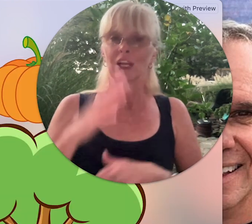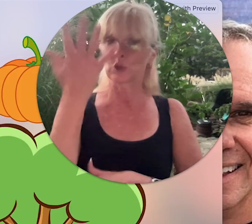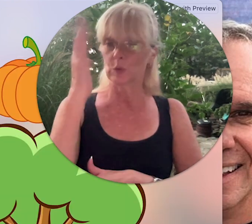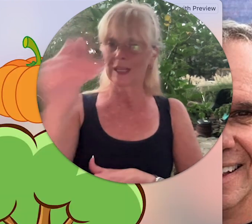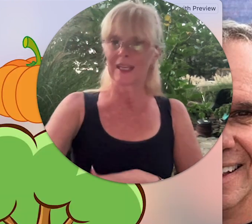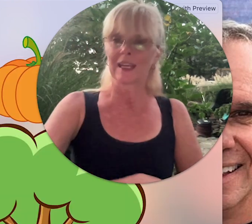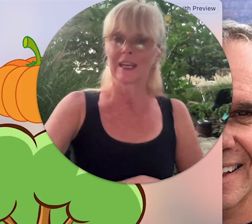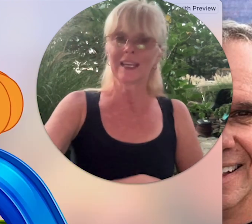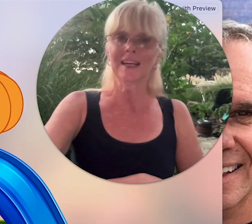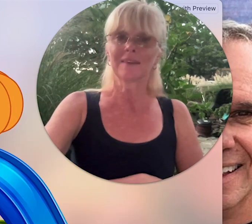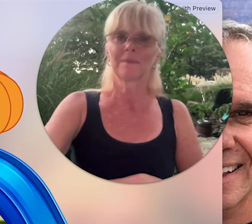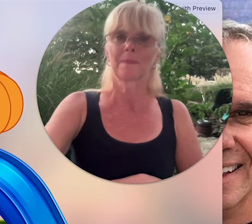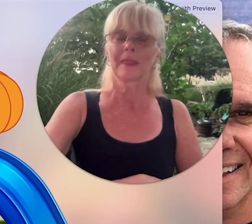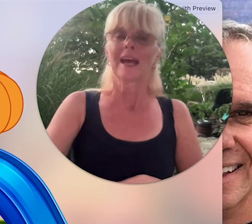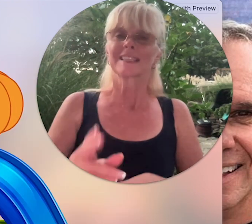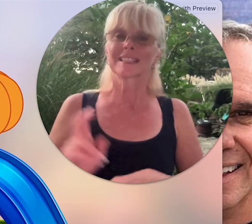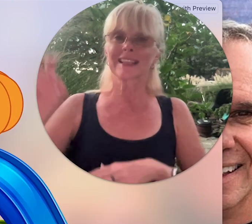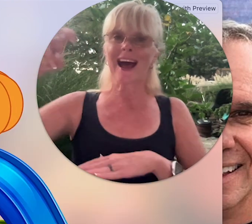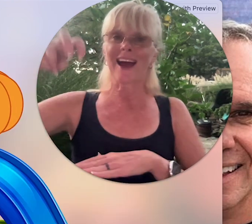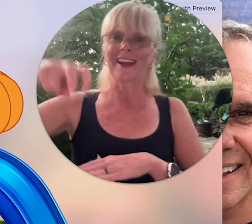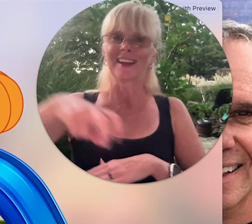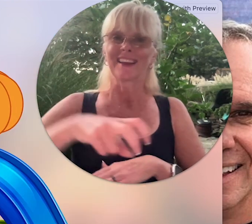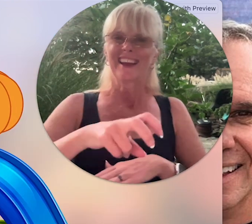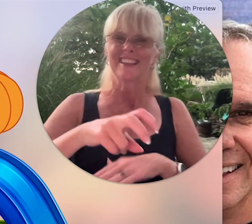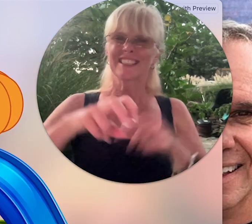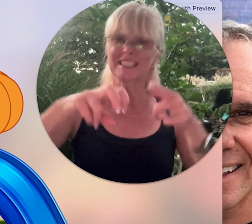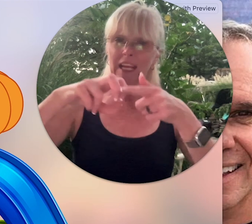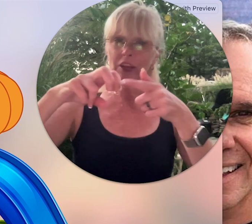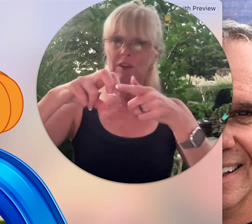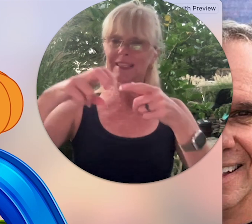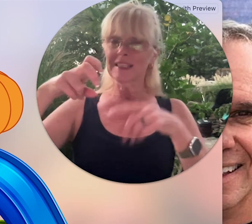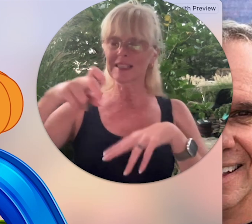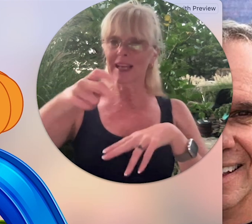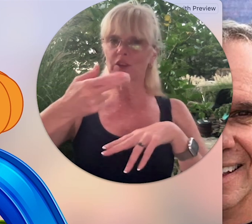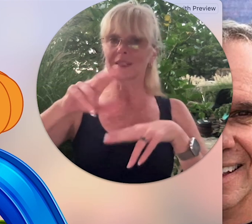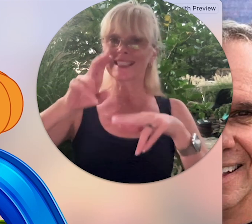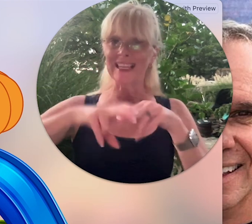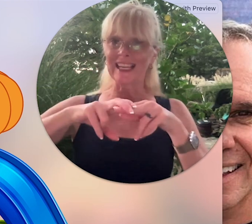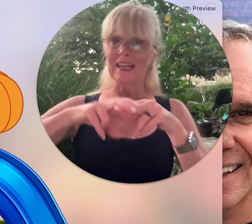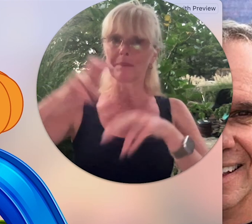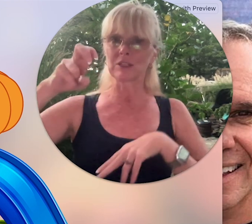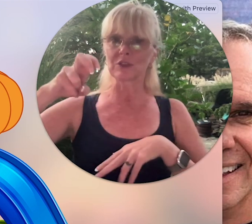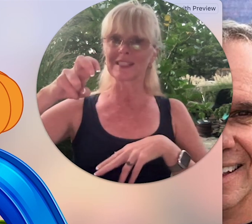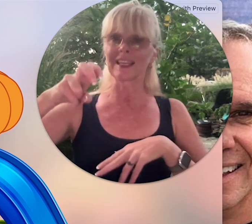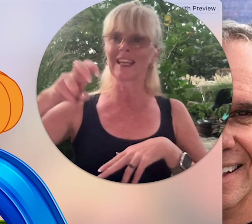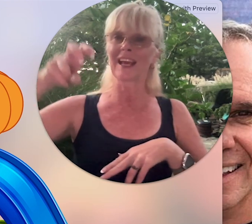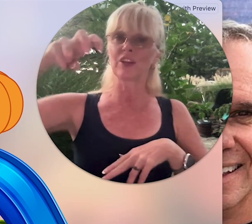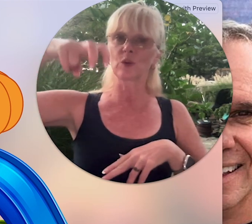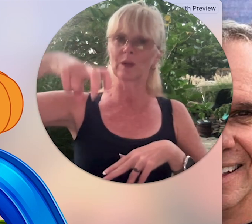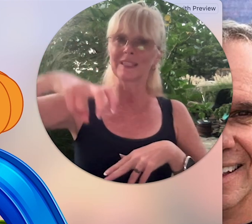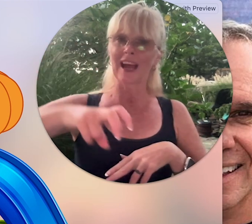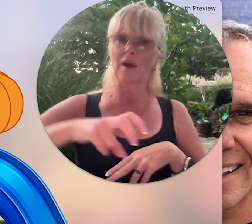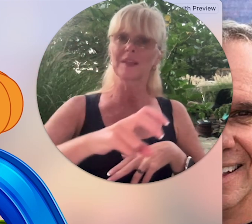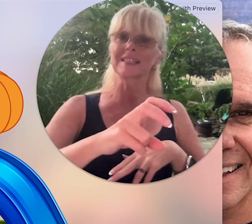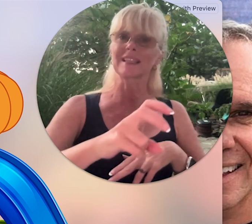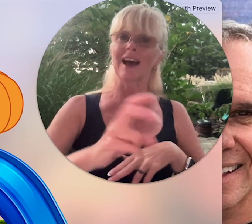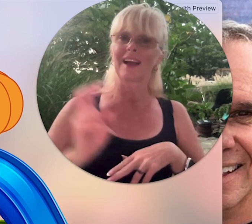tree again slide just take your this is like you're sitting but you're sitting and you're going down the slide